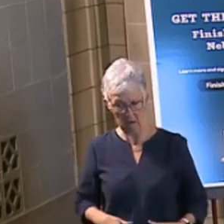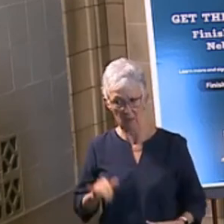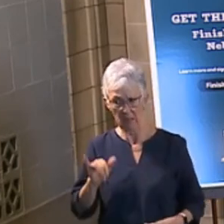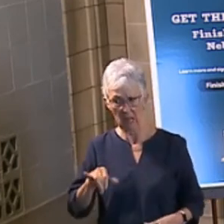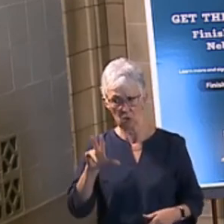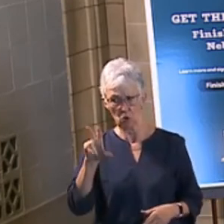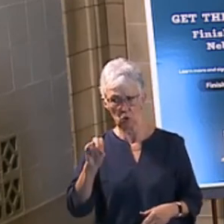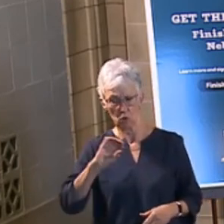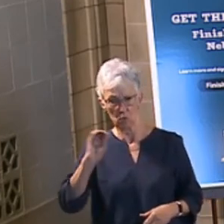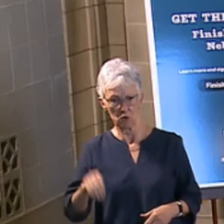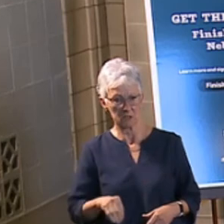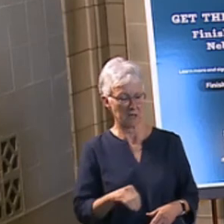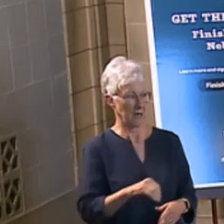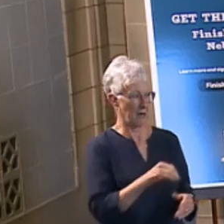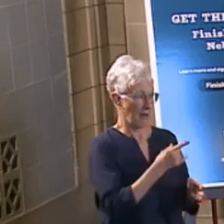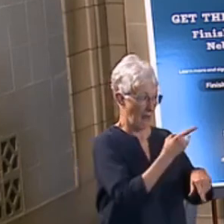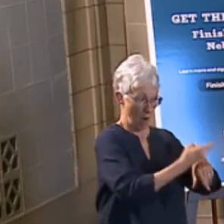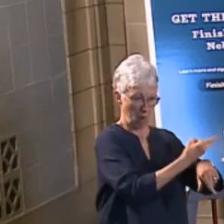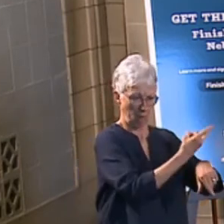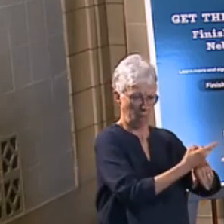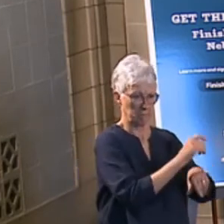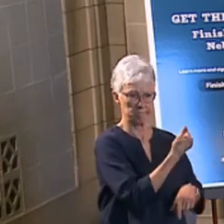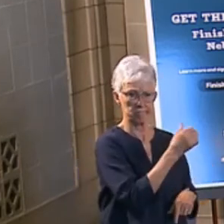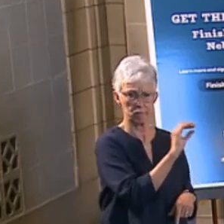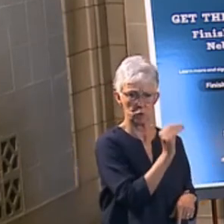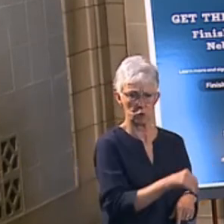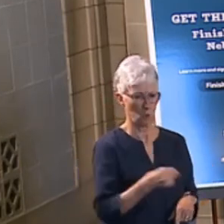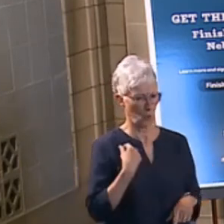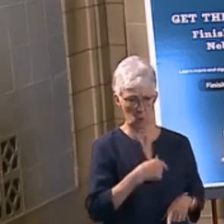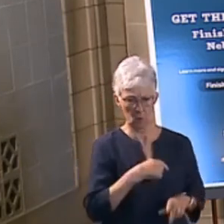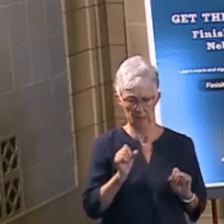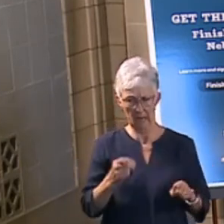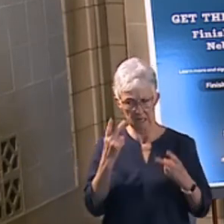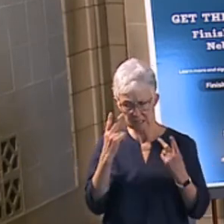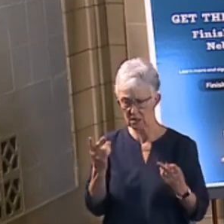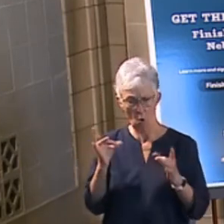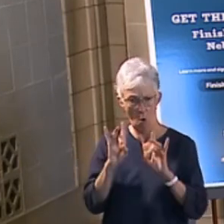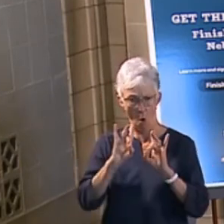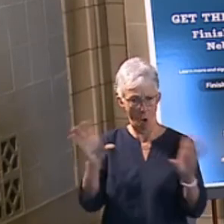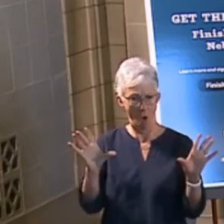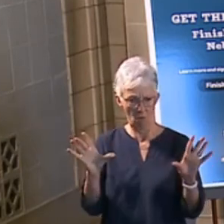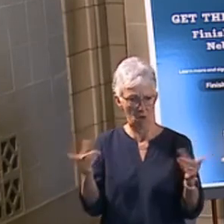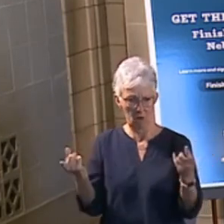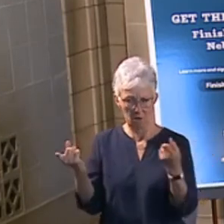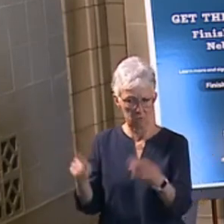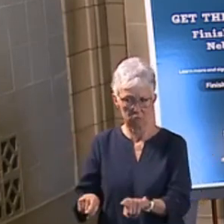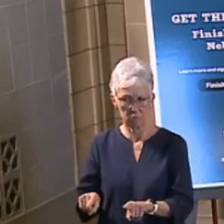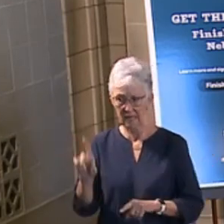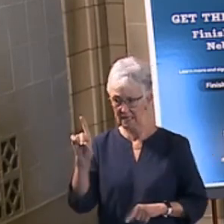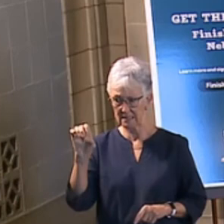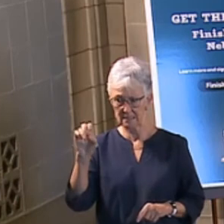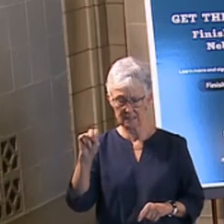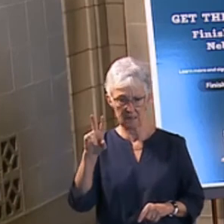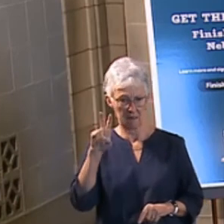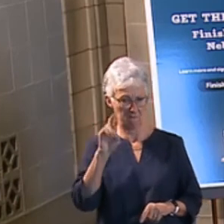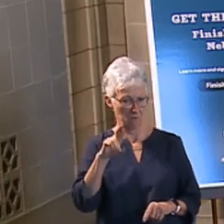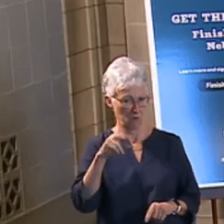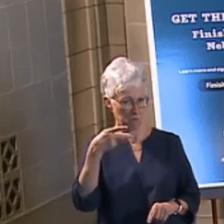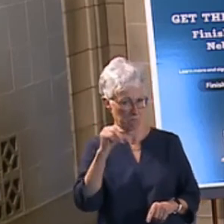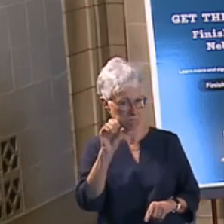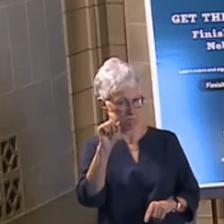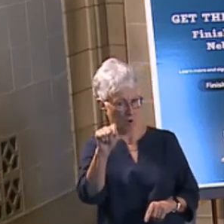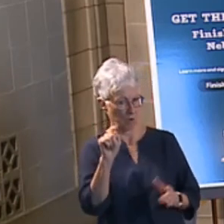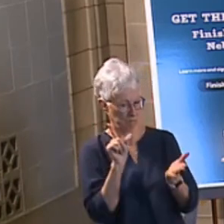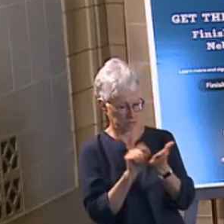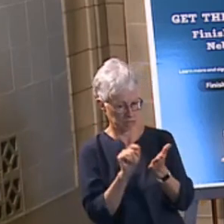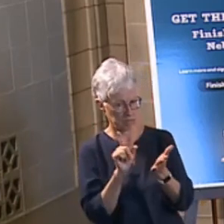alcohol is about 10%. So, we can see the devastating impacts that this is having. In fact, the Denver Post even editorialized on the